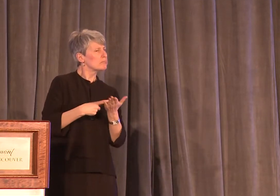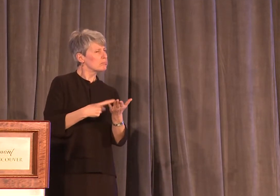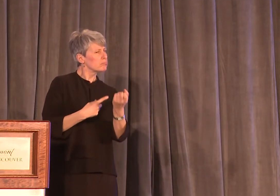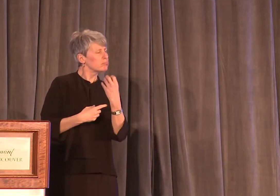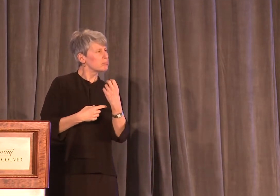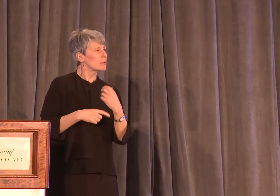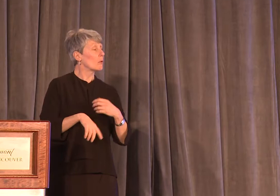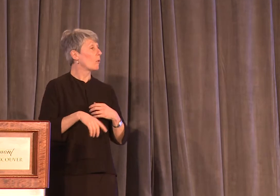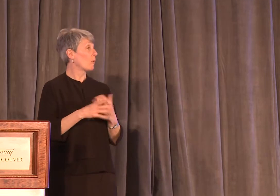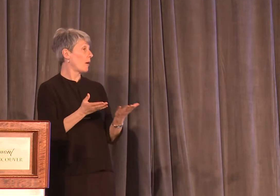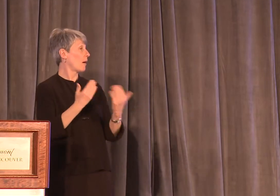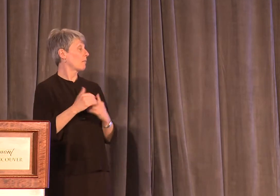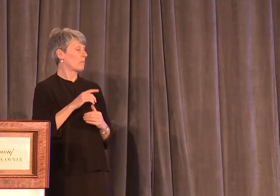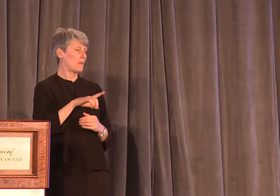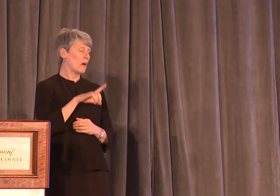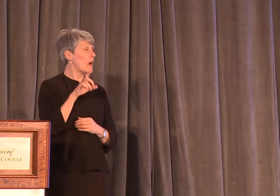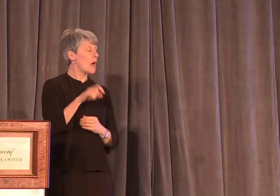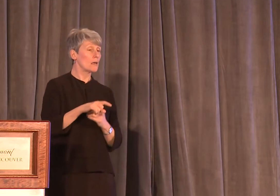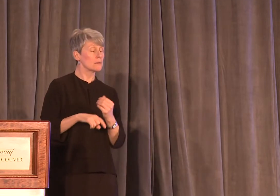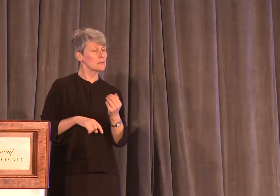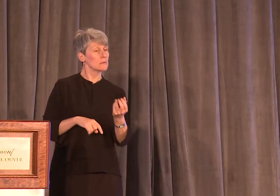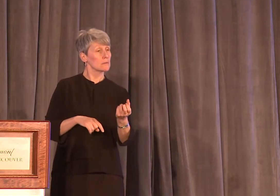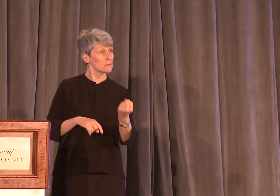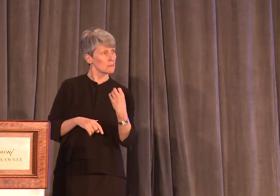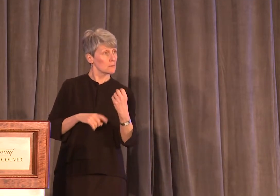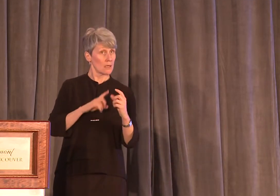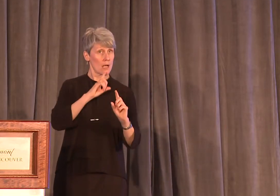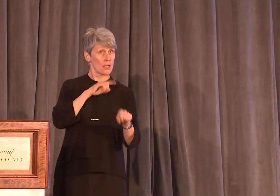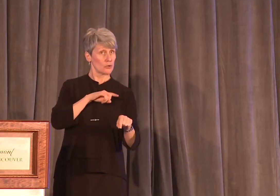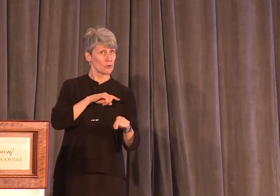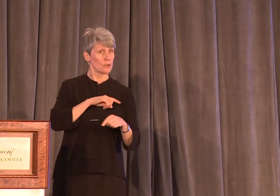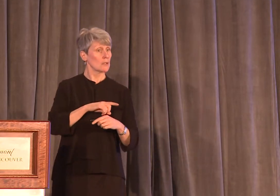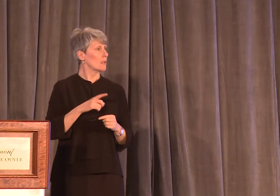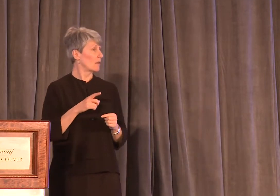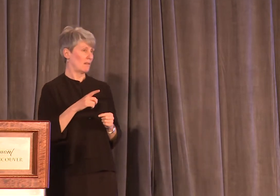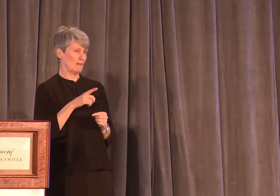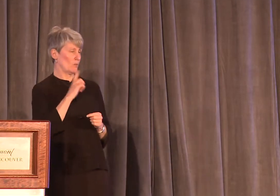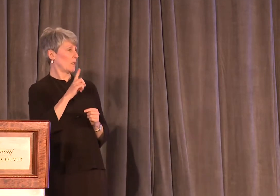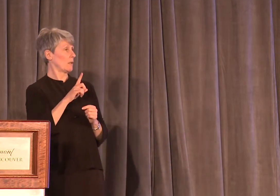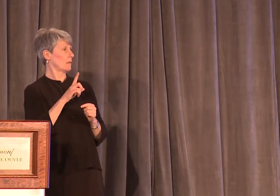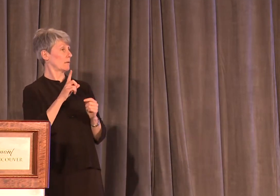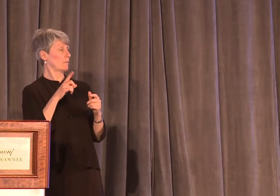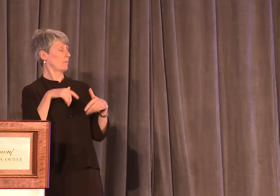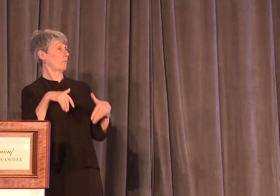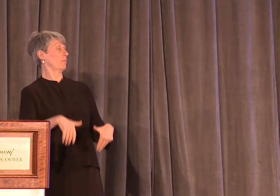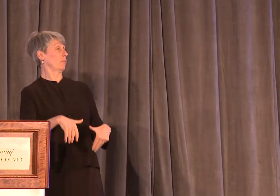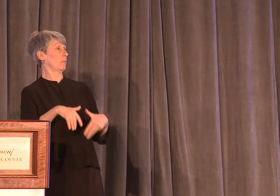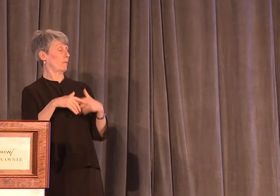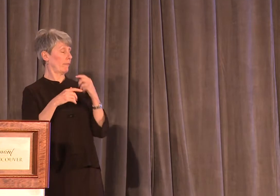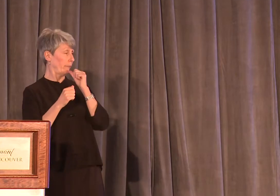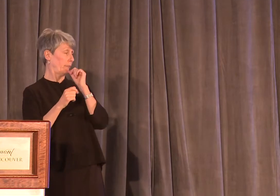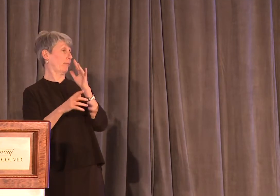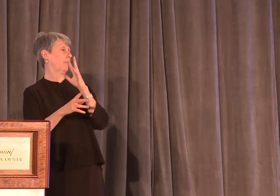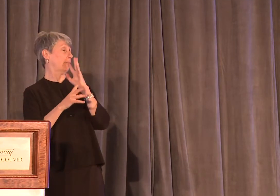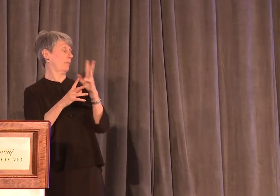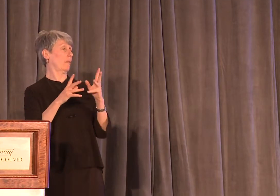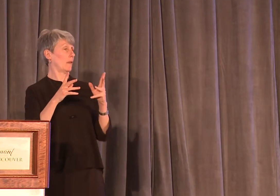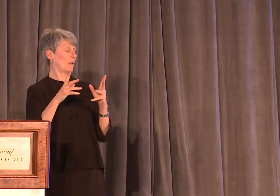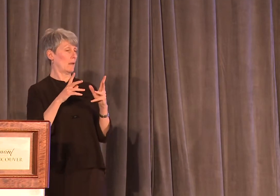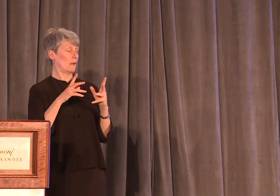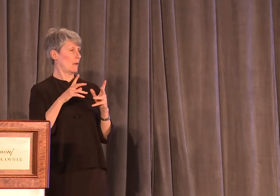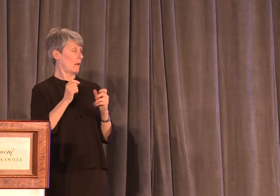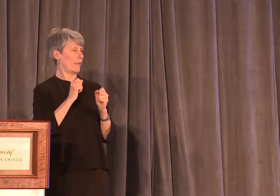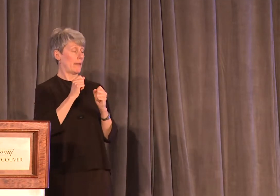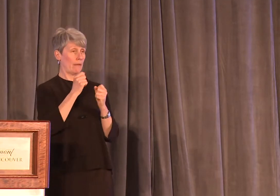Or she'll ask a question and can they answer it? She said, people that are outright staggering, slurring their words, tuning